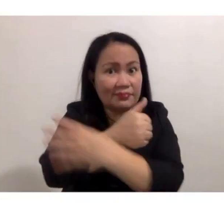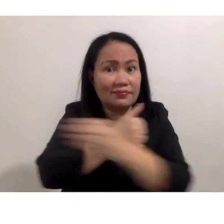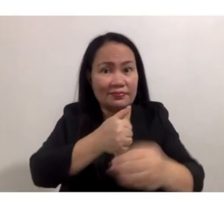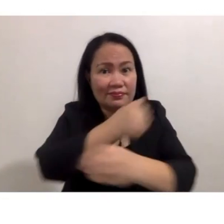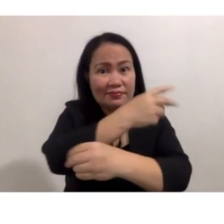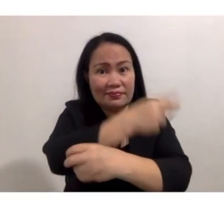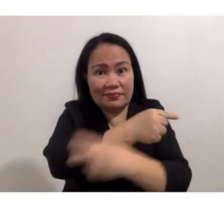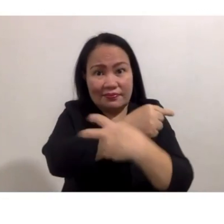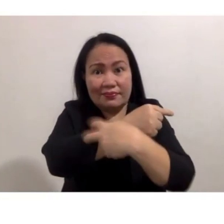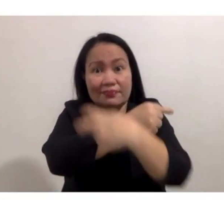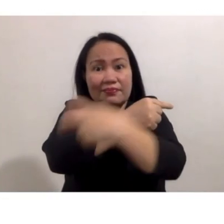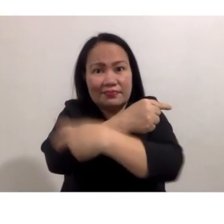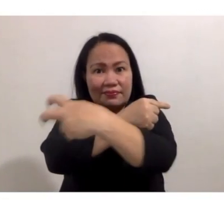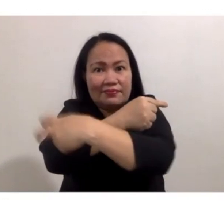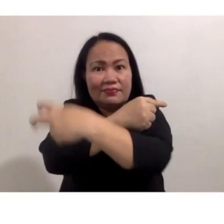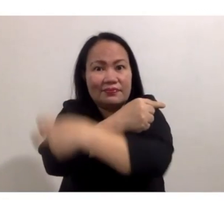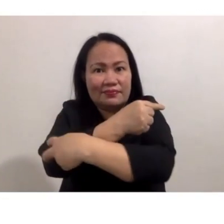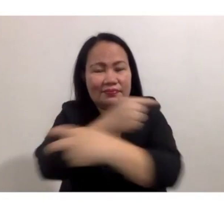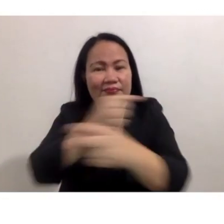Tipaklong